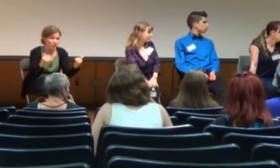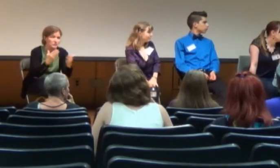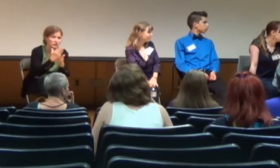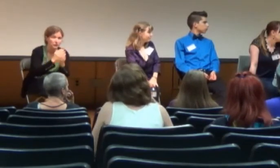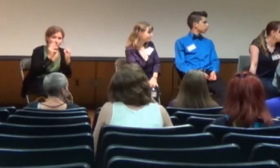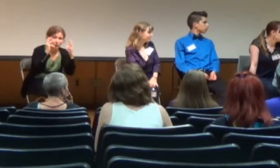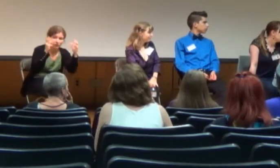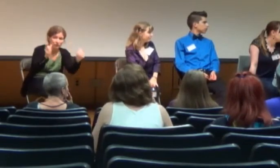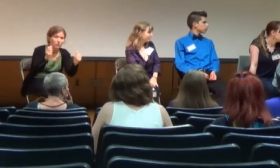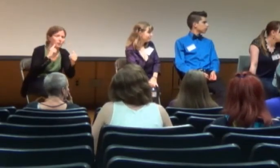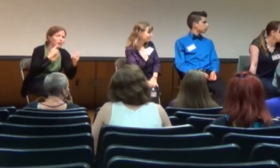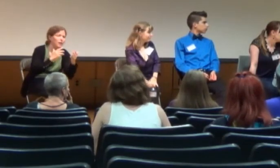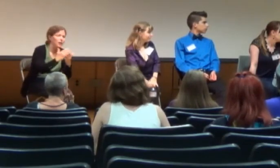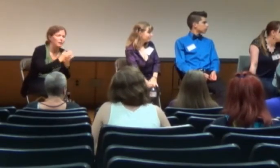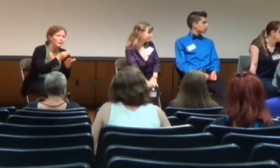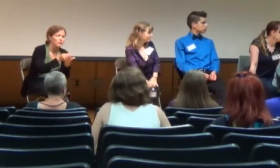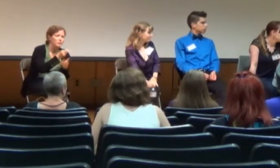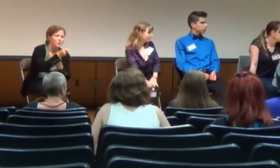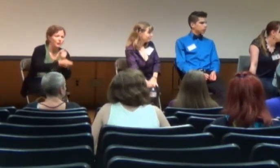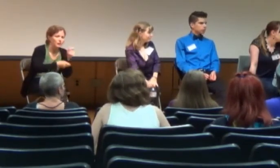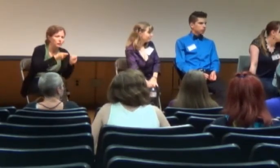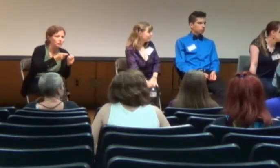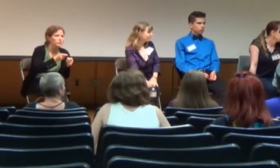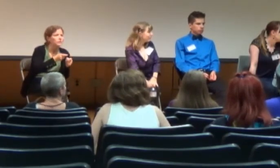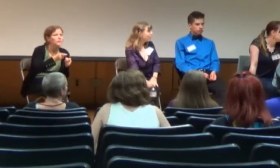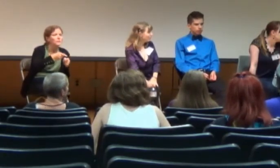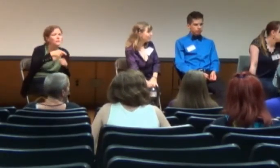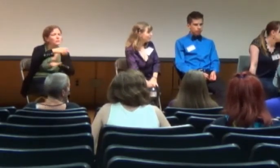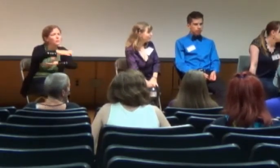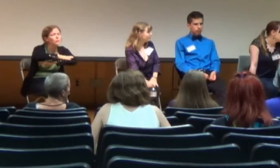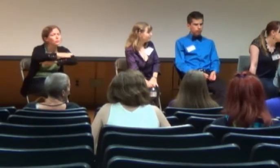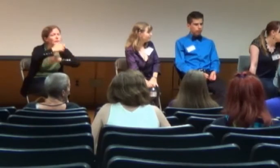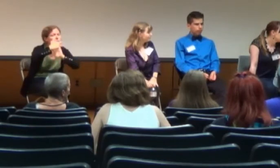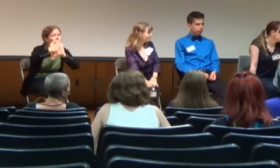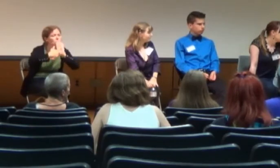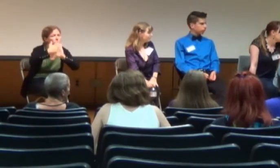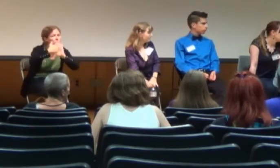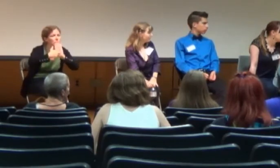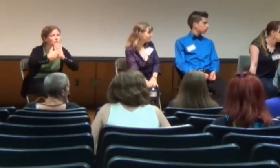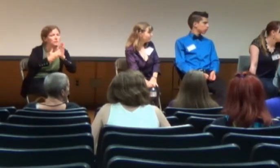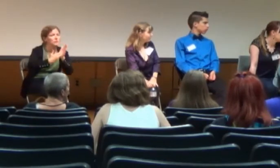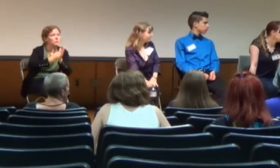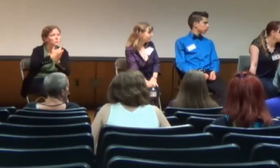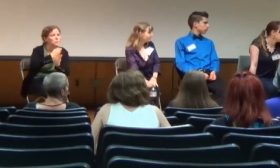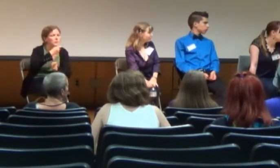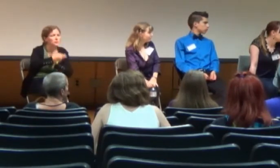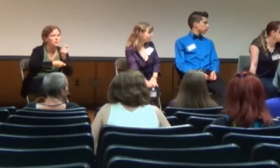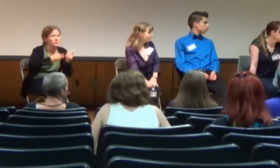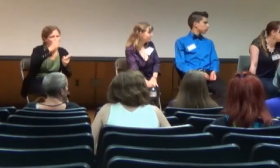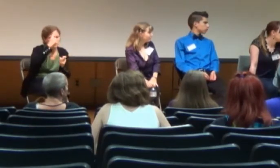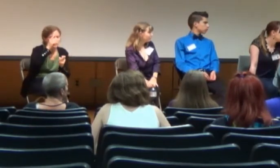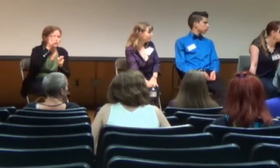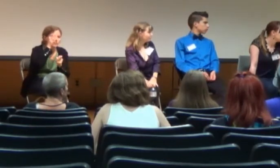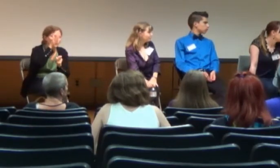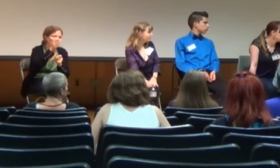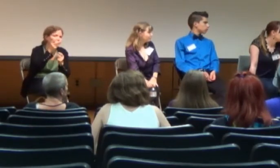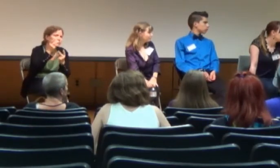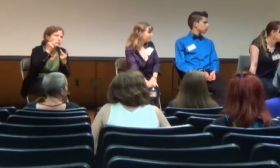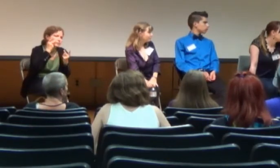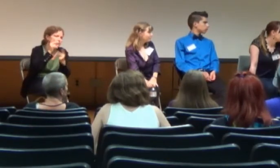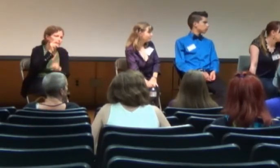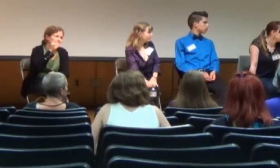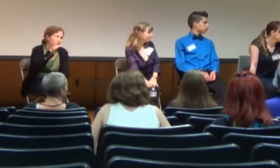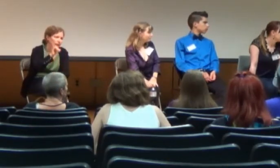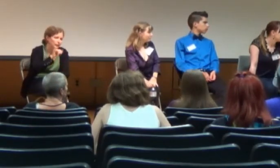are, we'll be collecting donations down at the main registration area. And these are, uh, are going to go towards future visibility and education